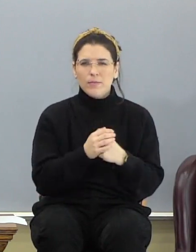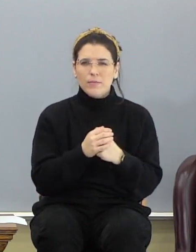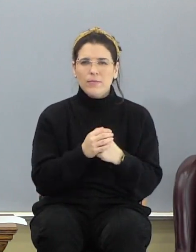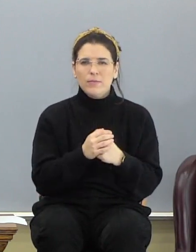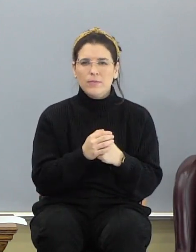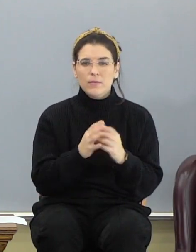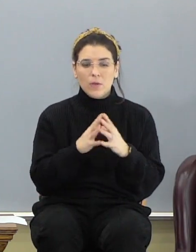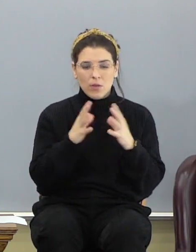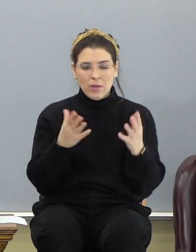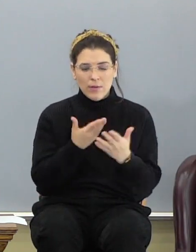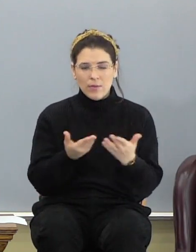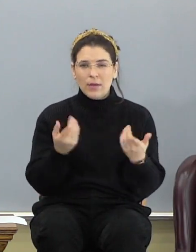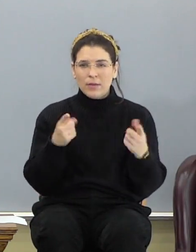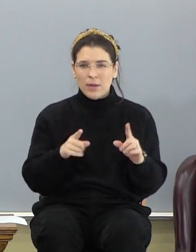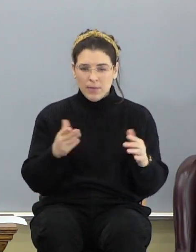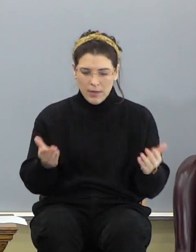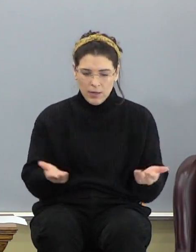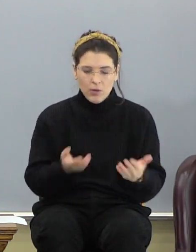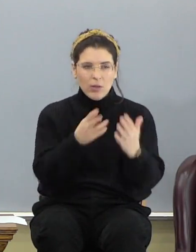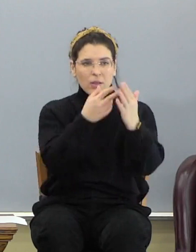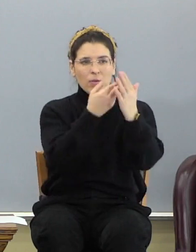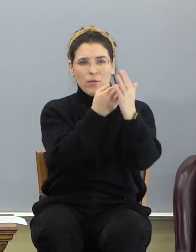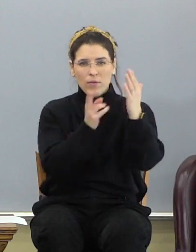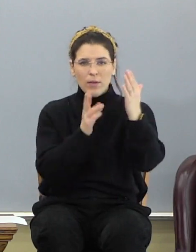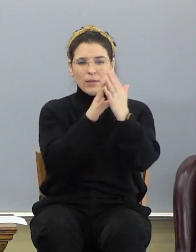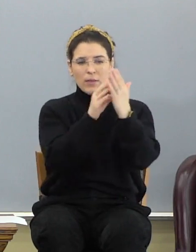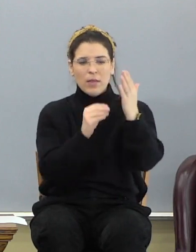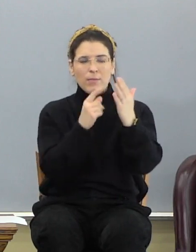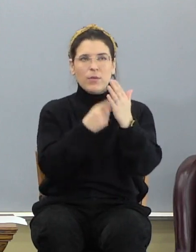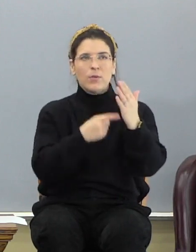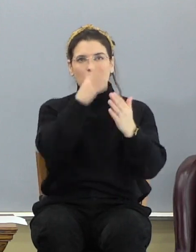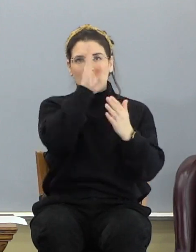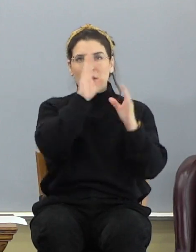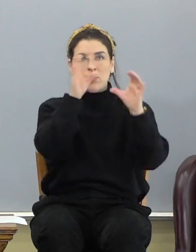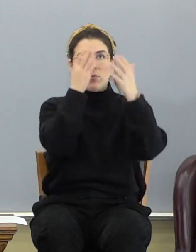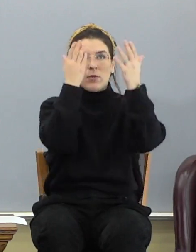A lot of stuff going on down here that reflects what God was doing up there.